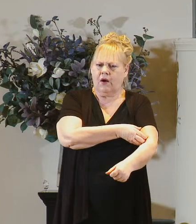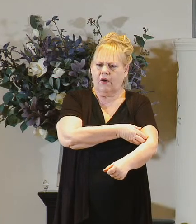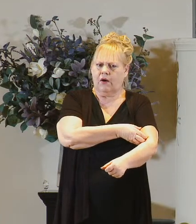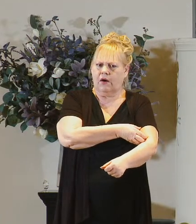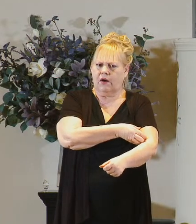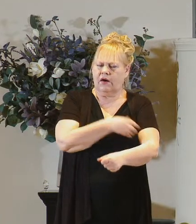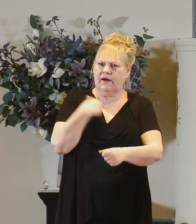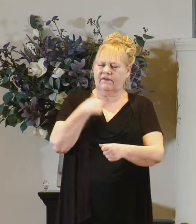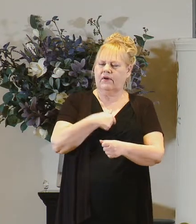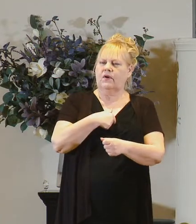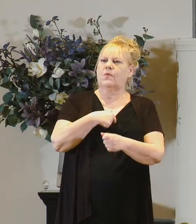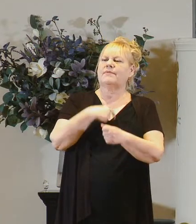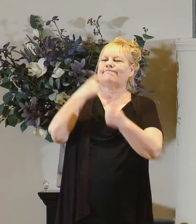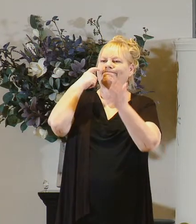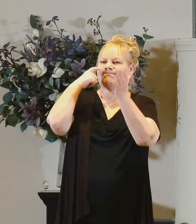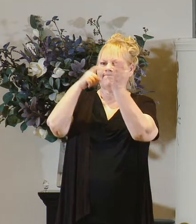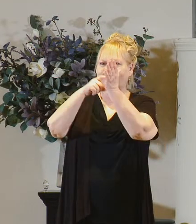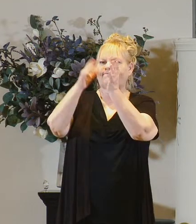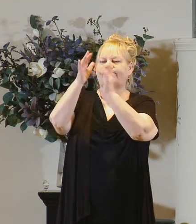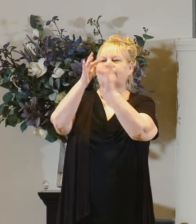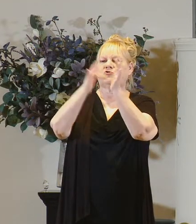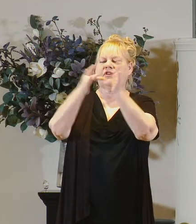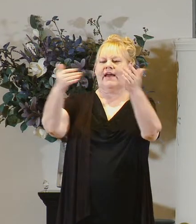if we'll acknowledge his authority